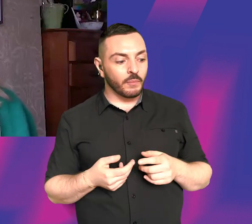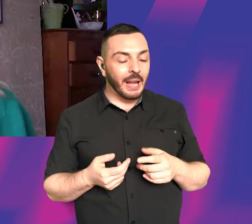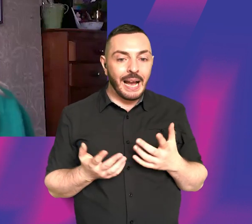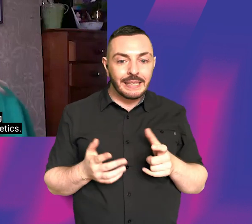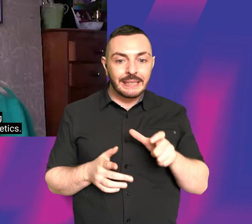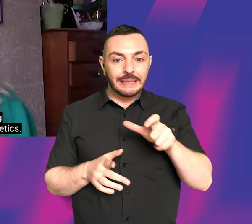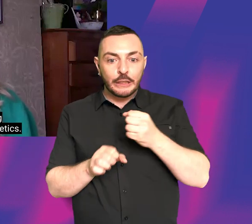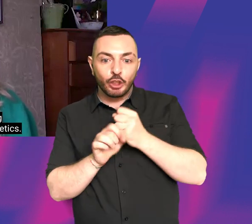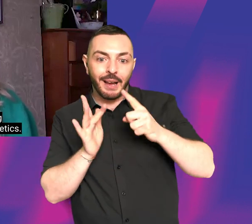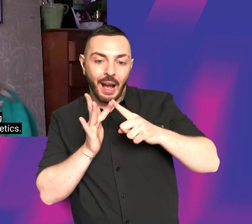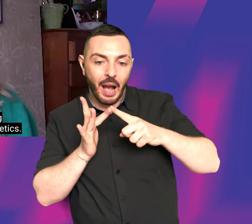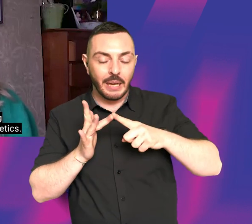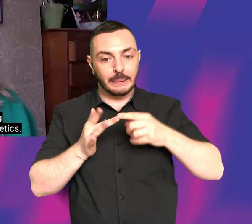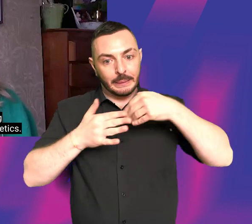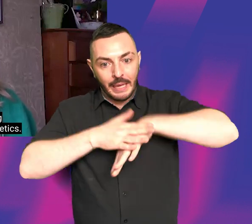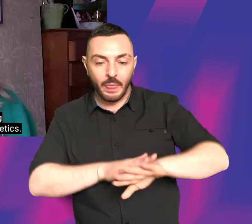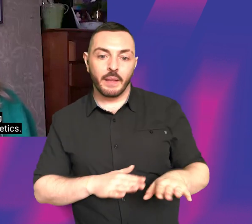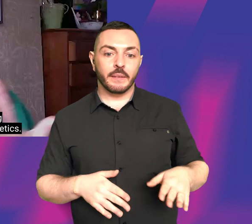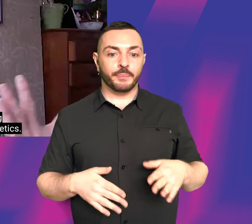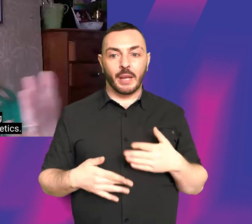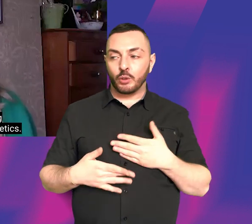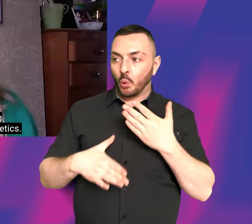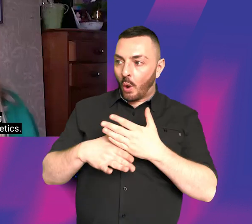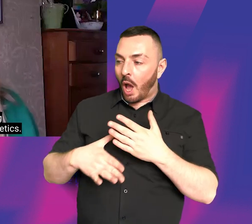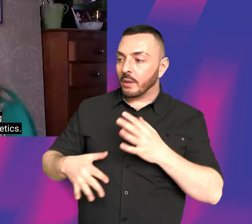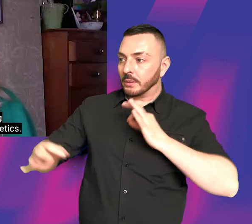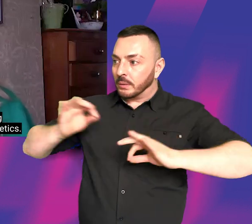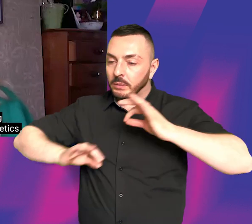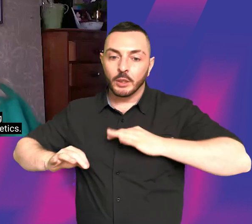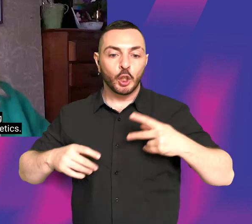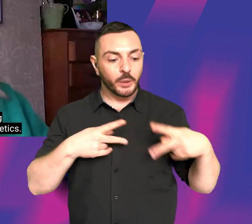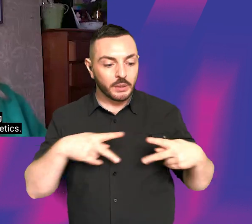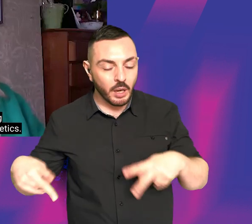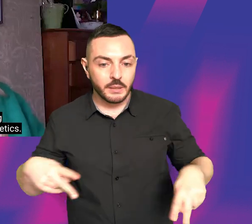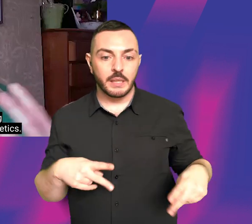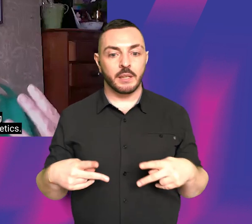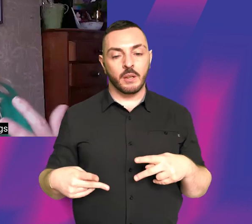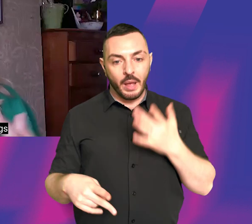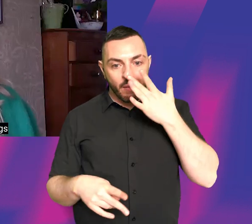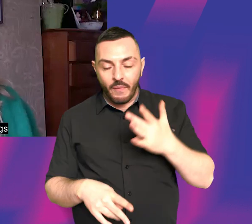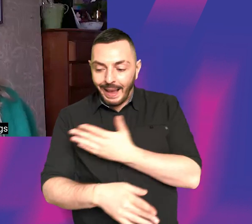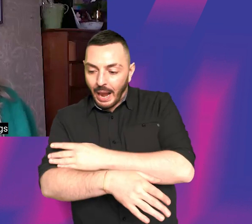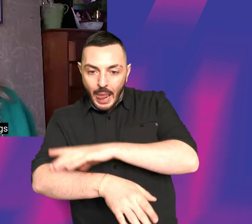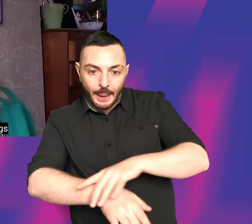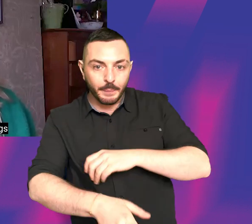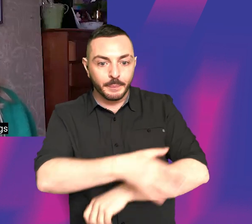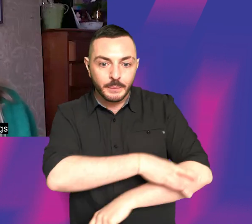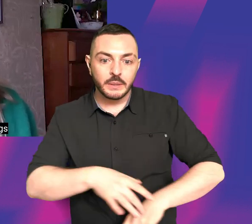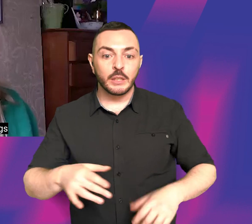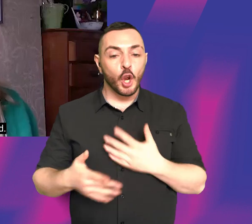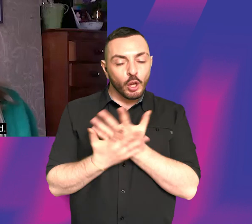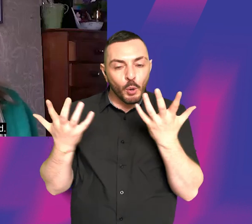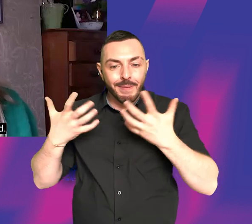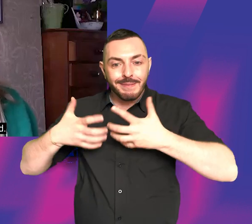in it and it had, I had to work with actors doing choreography who were wearing prosthetics. Like there were a lot more sort of technical